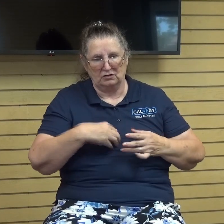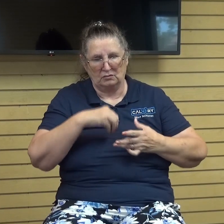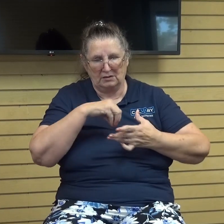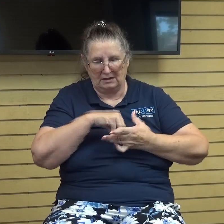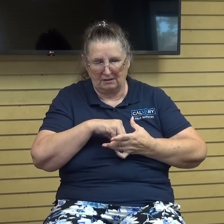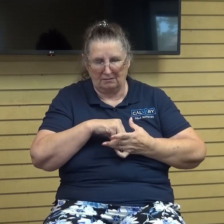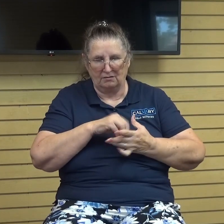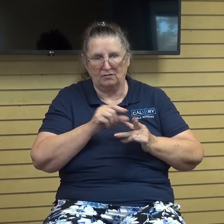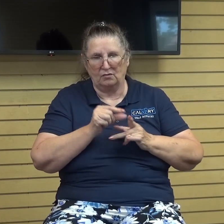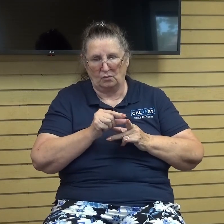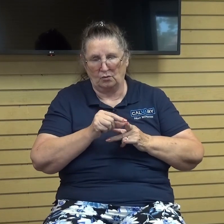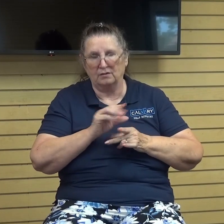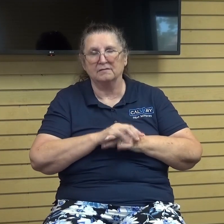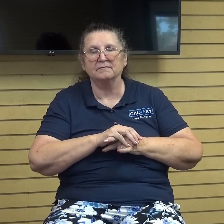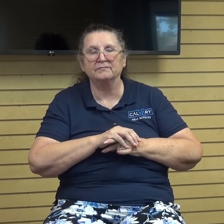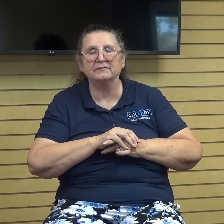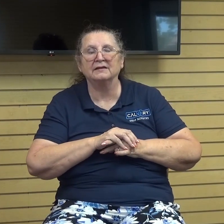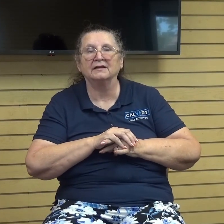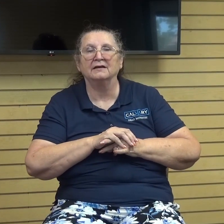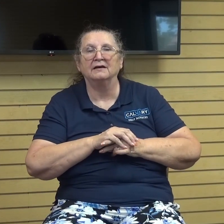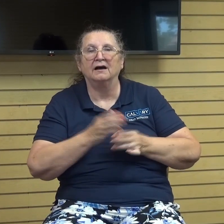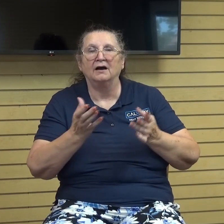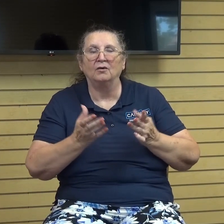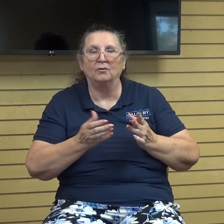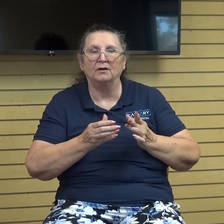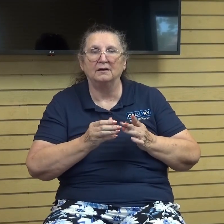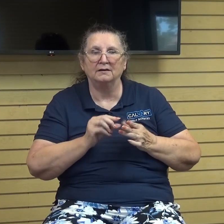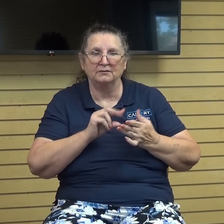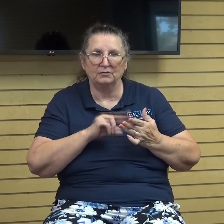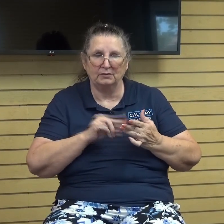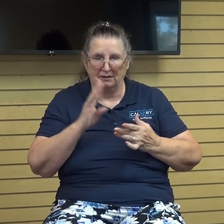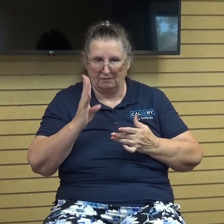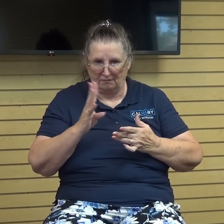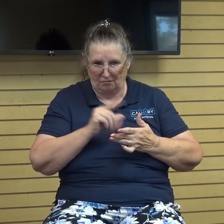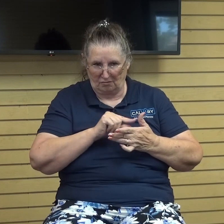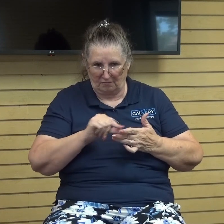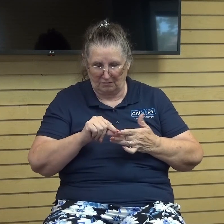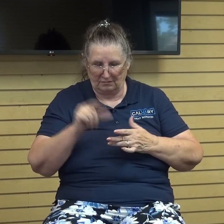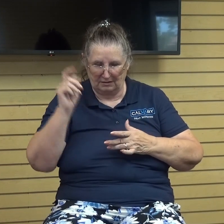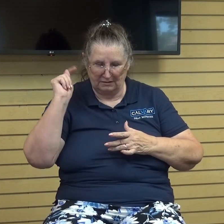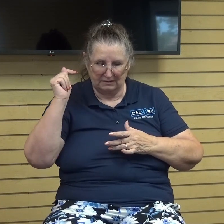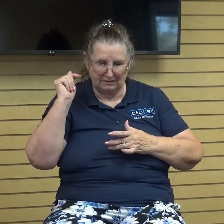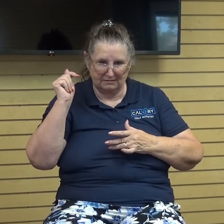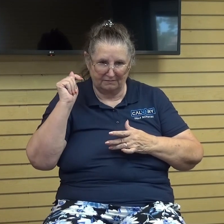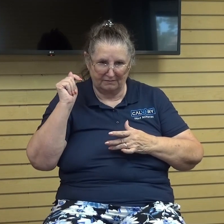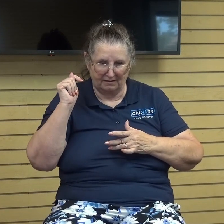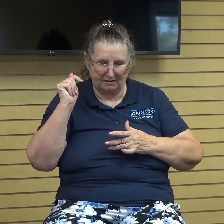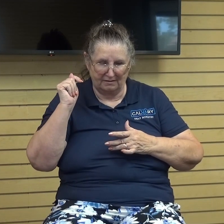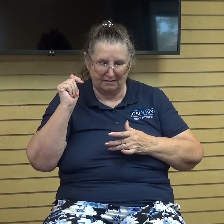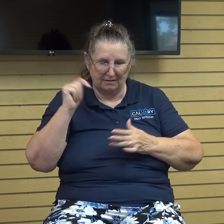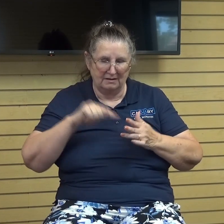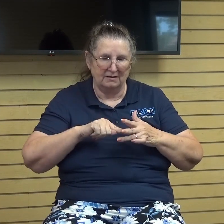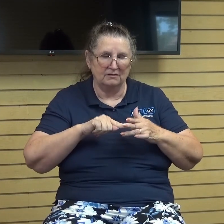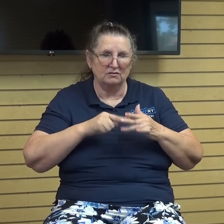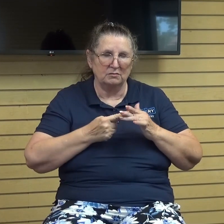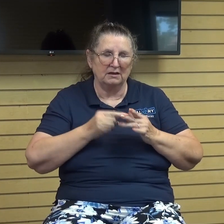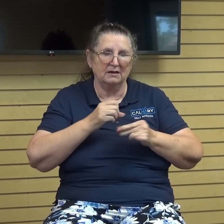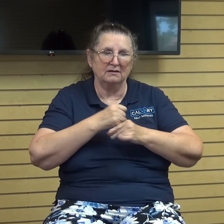and i would like to read four verses to you that testify to the beginning of creation and the